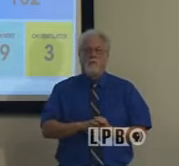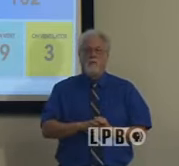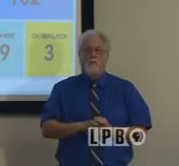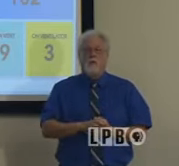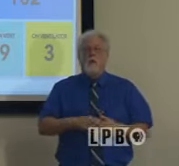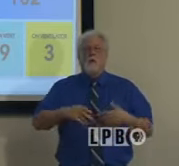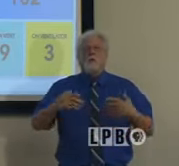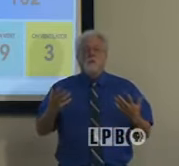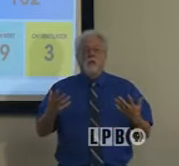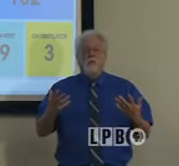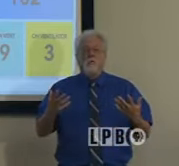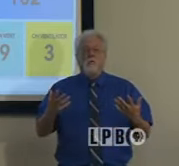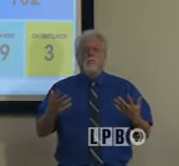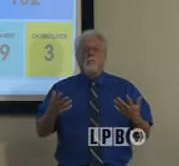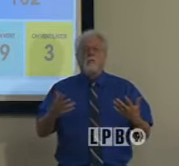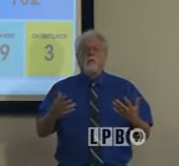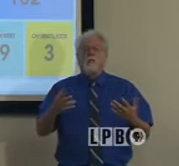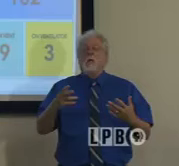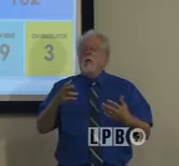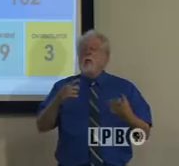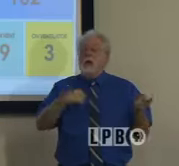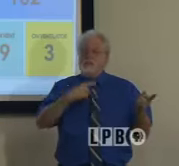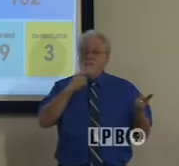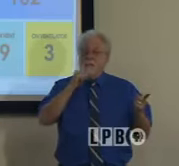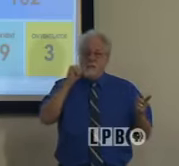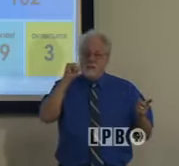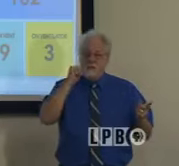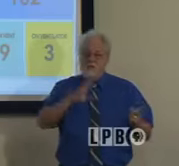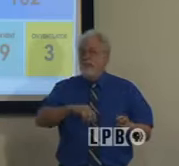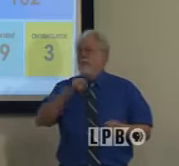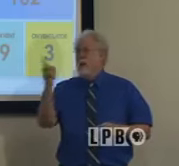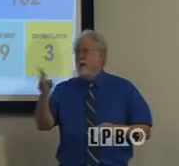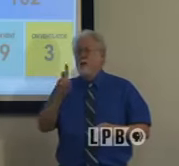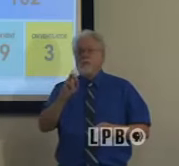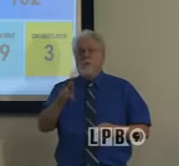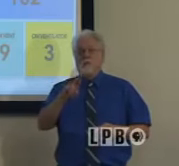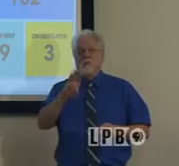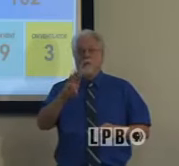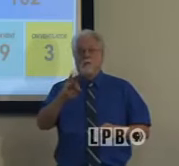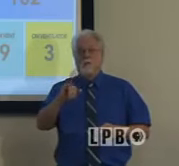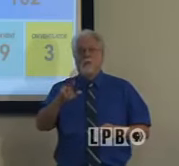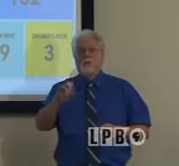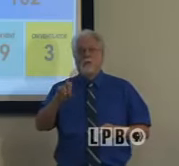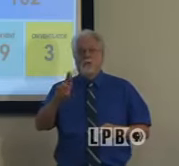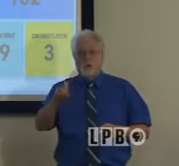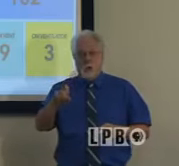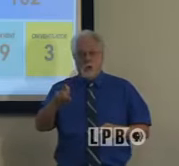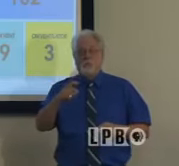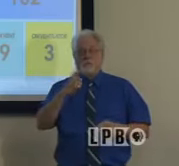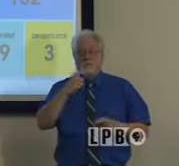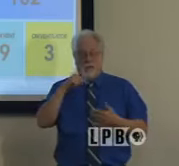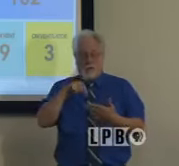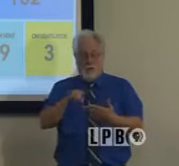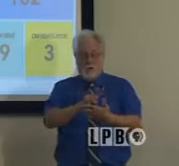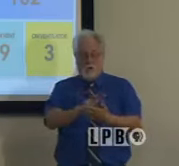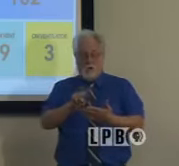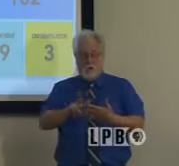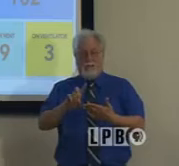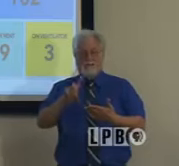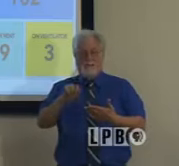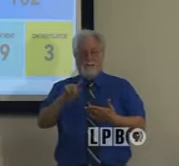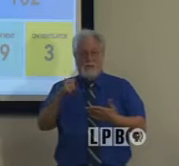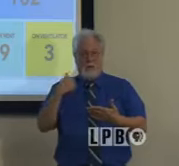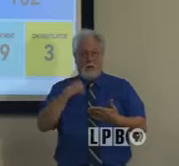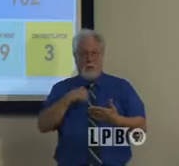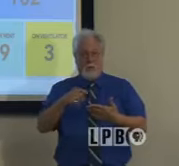So as I said yesterday, and as Dr. B, you went over with the two weeks of data that we were using to